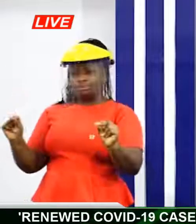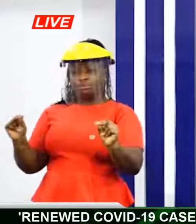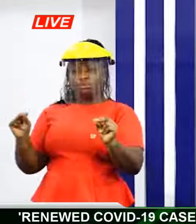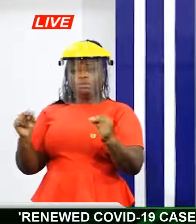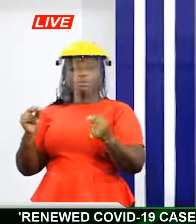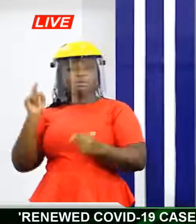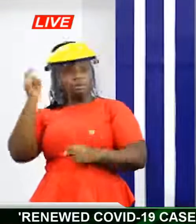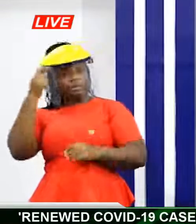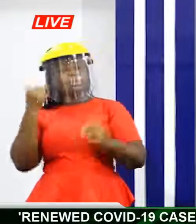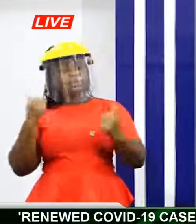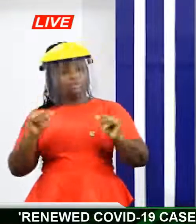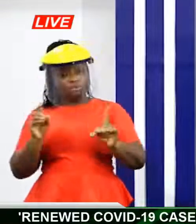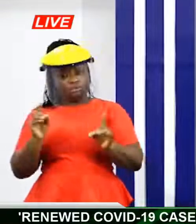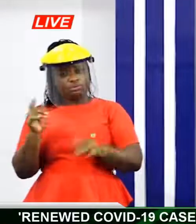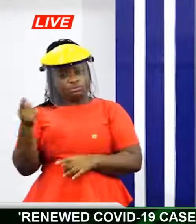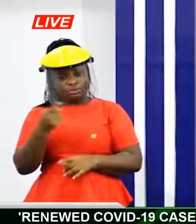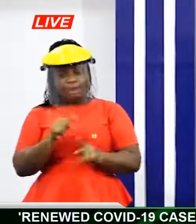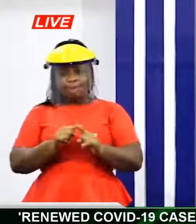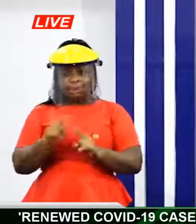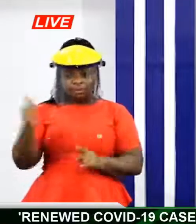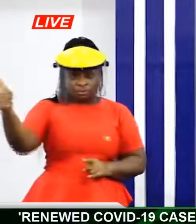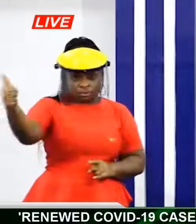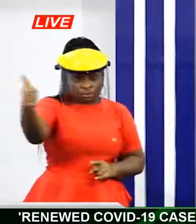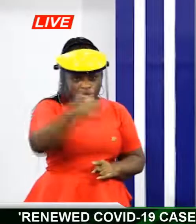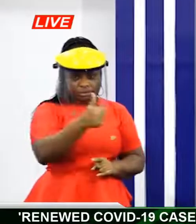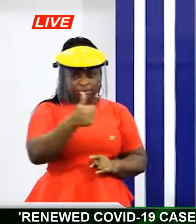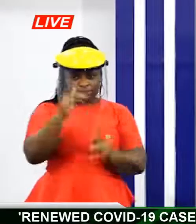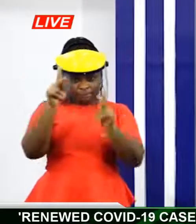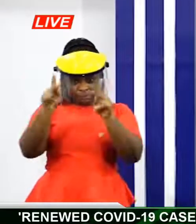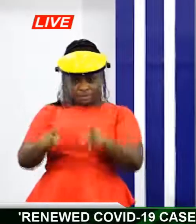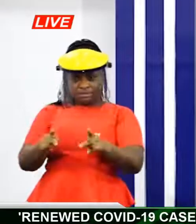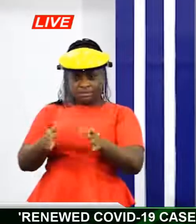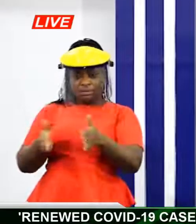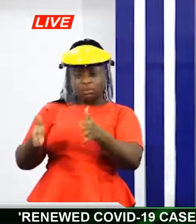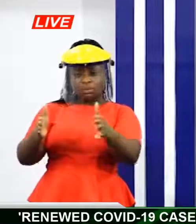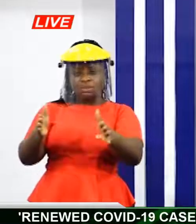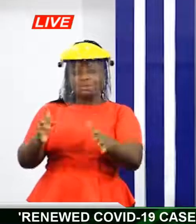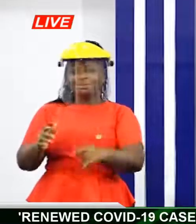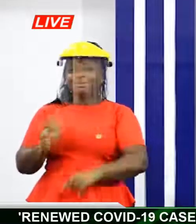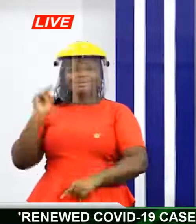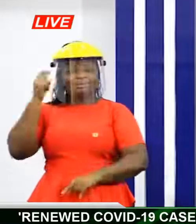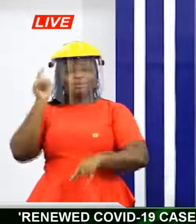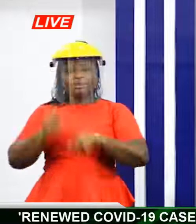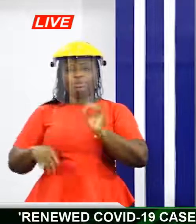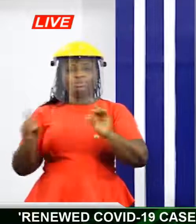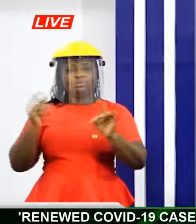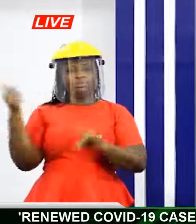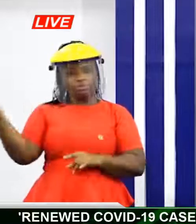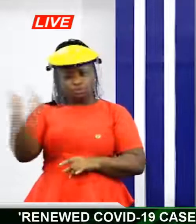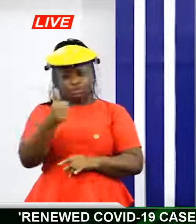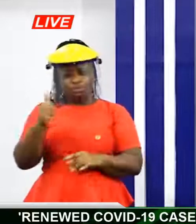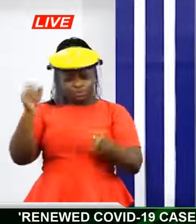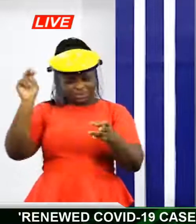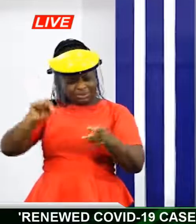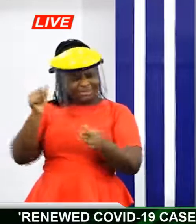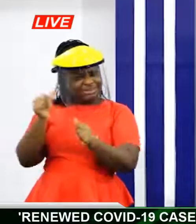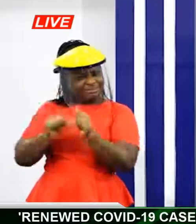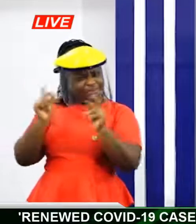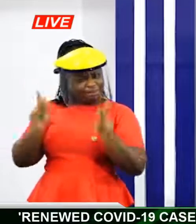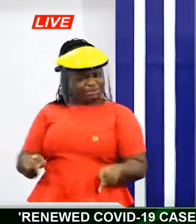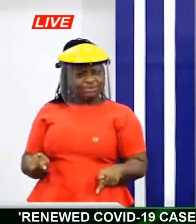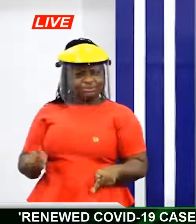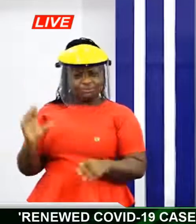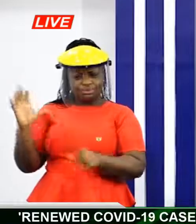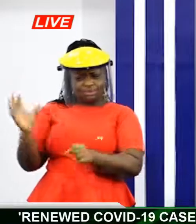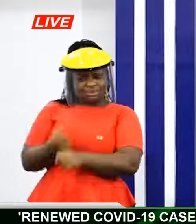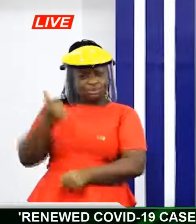By the personal preventive etiquette, the state cannot do that for you. We need everybody to take